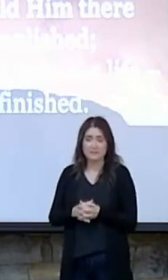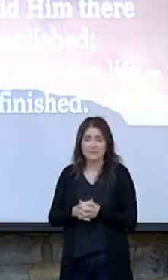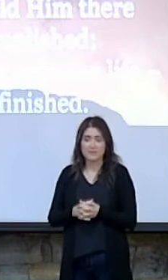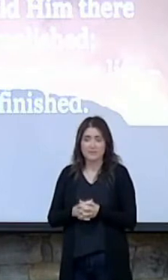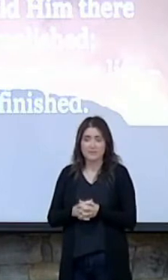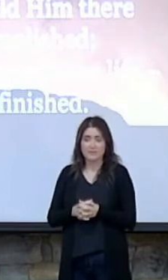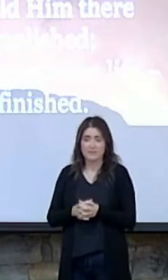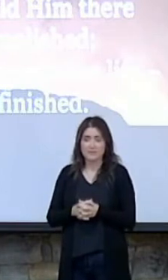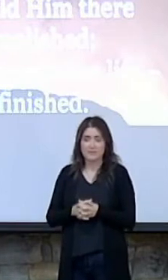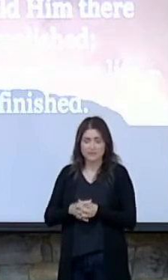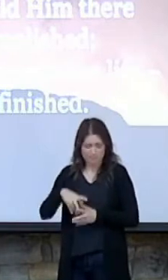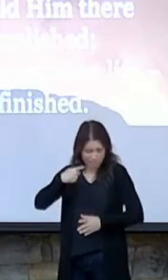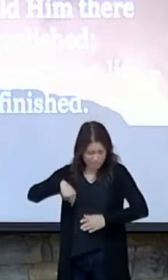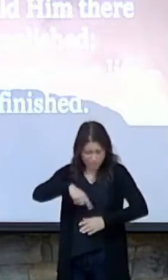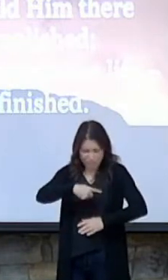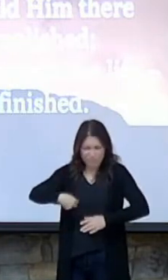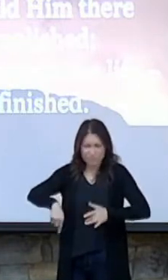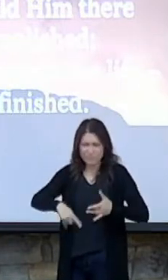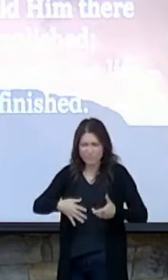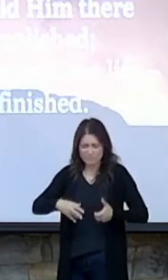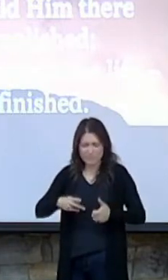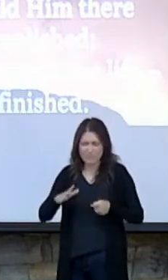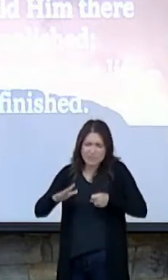covered in dry blood?